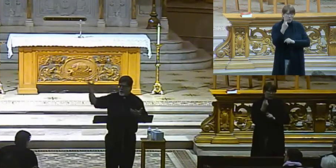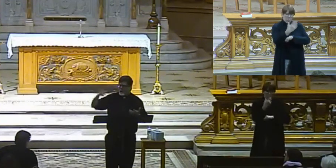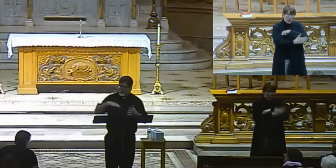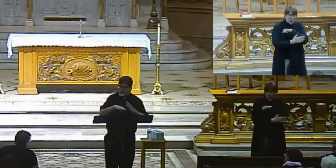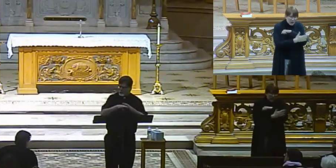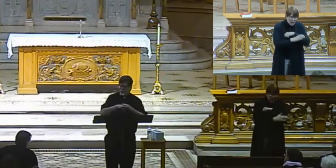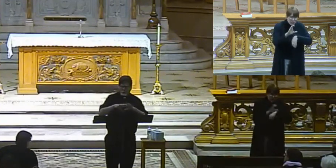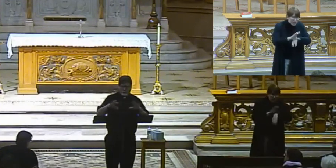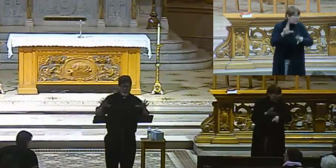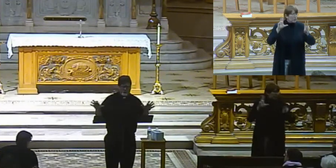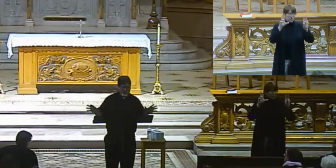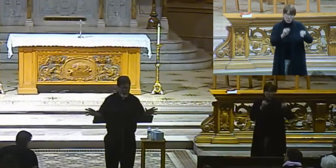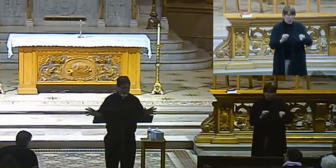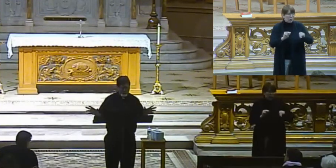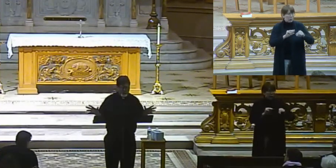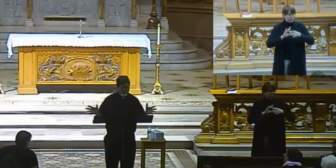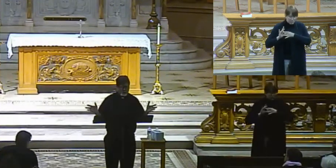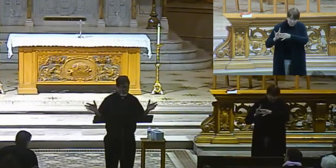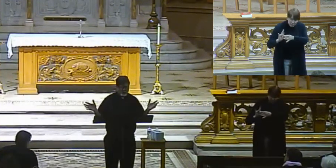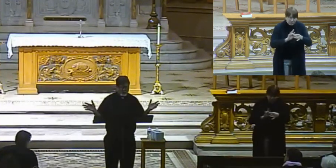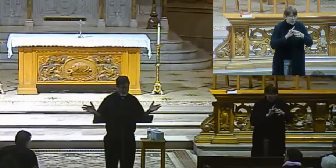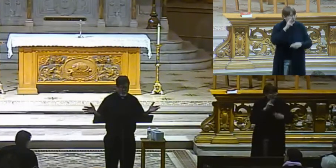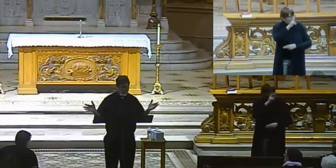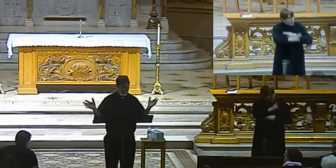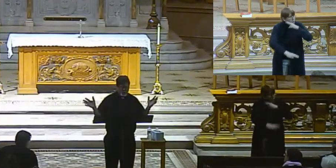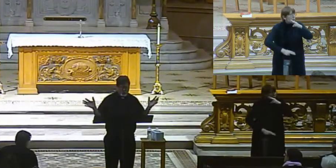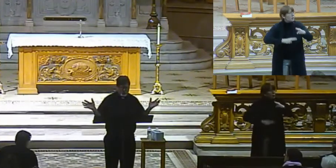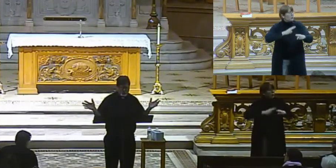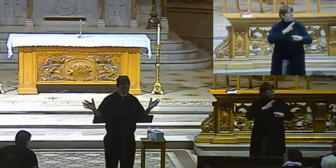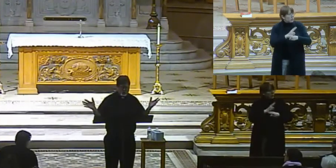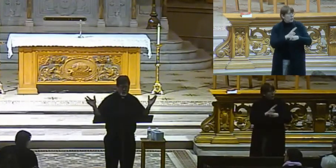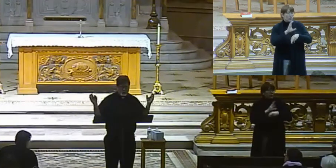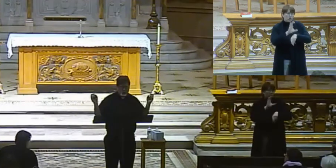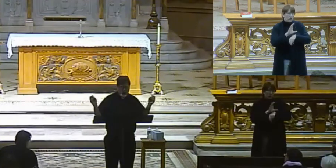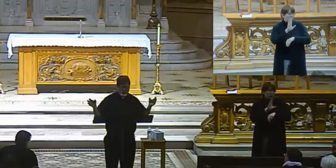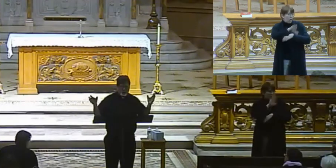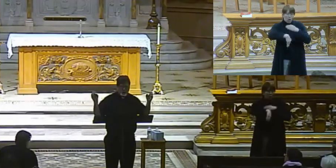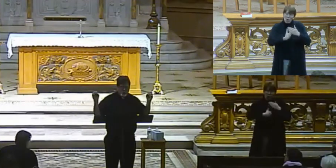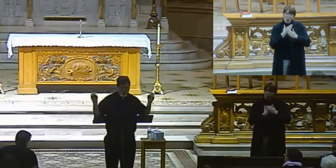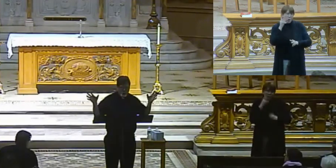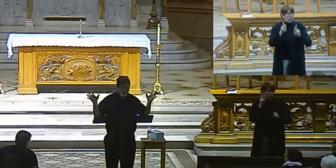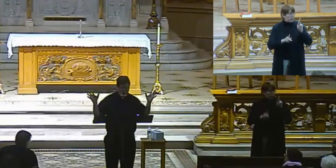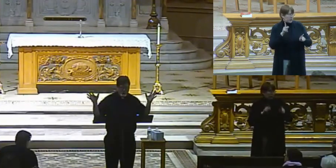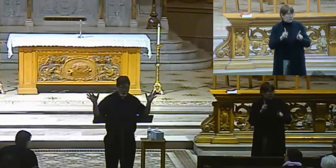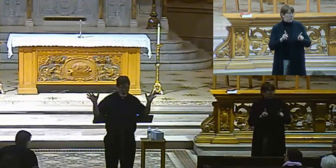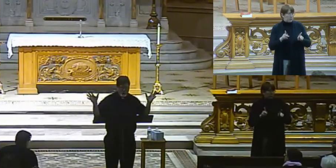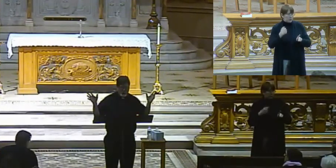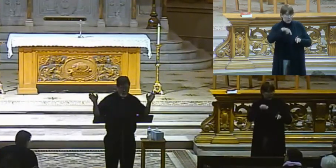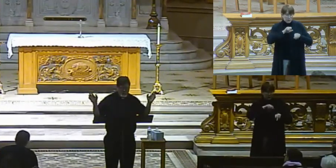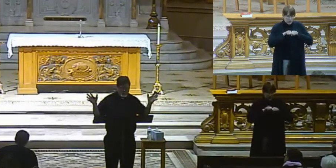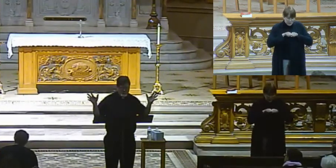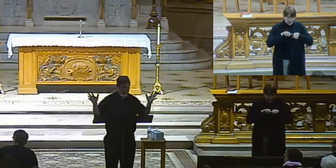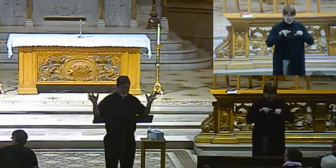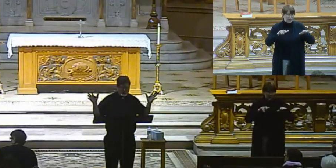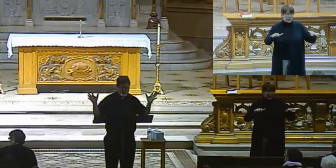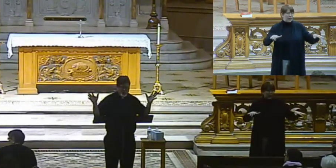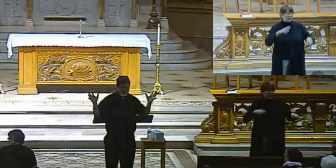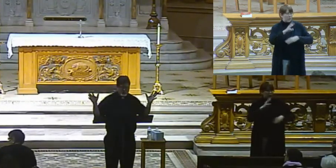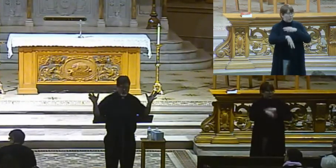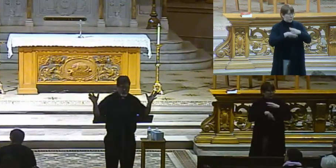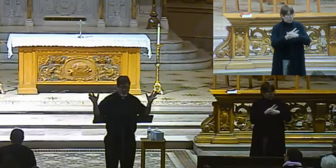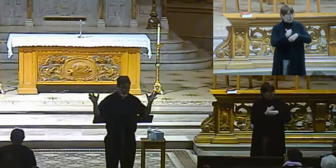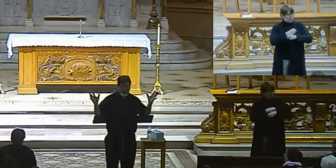race. It is a church for everybody. It is a universal church, and we are sent to all the world to make